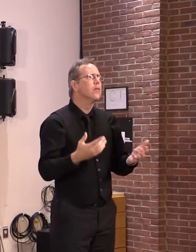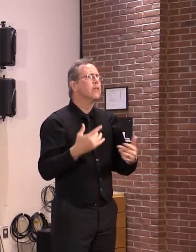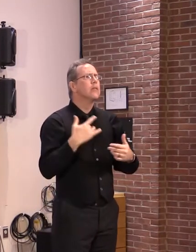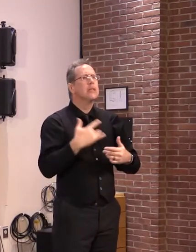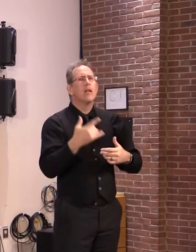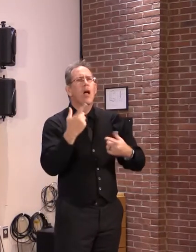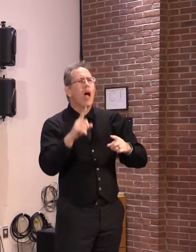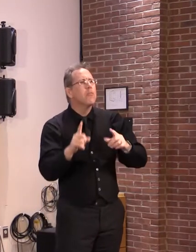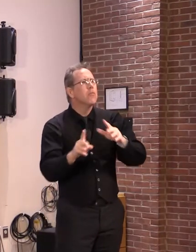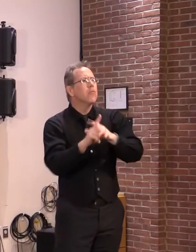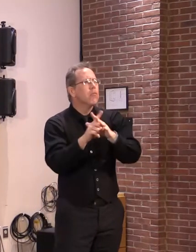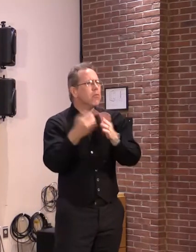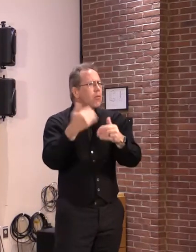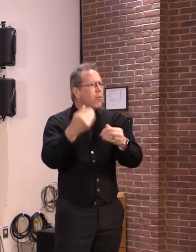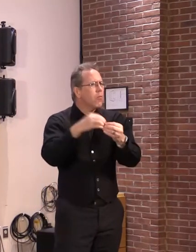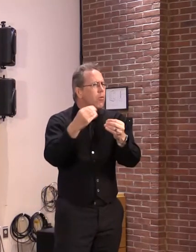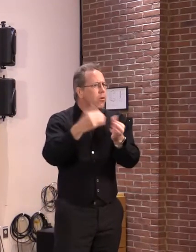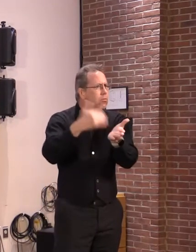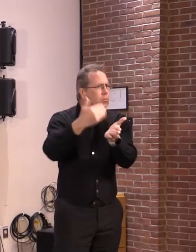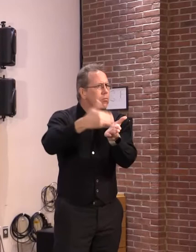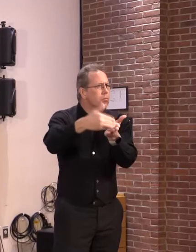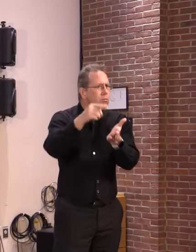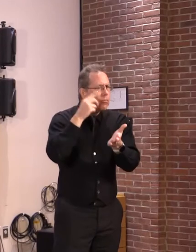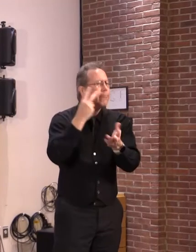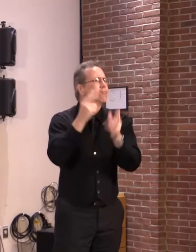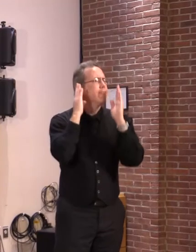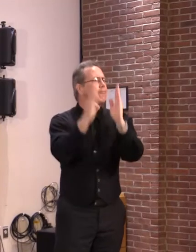just like we follow that every flu season.